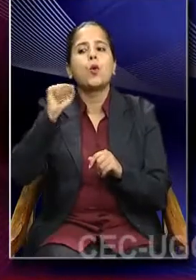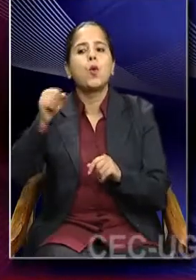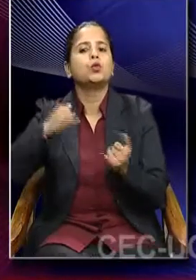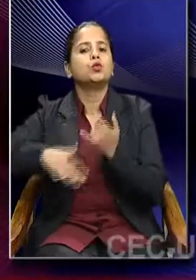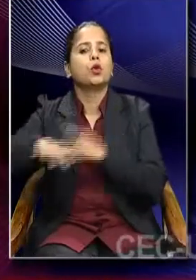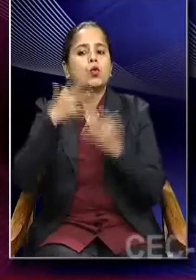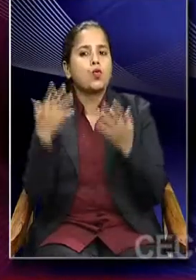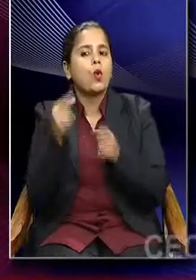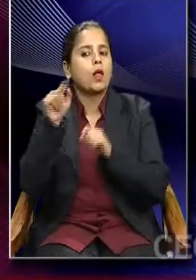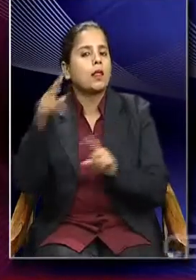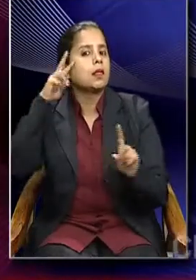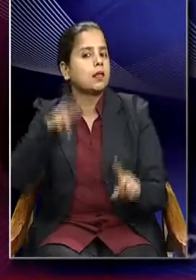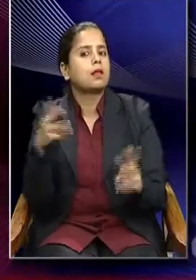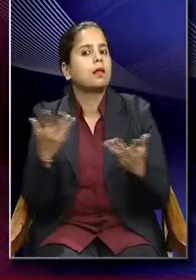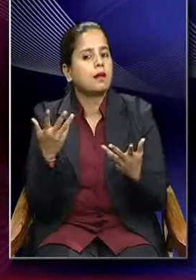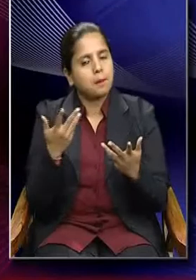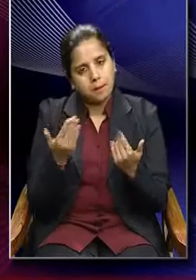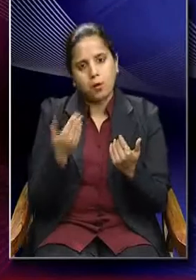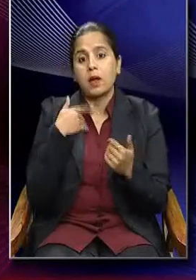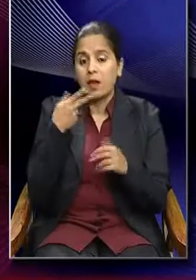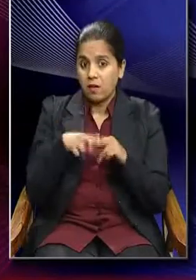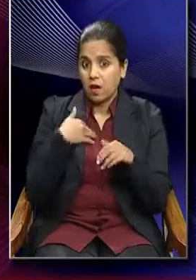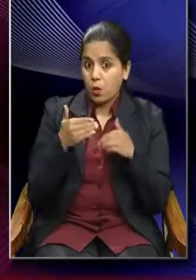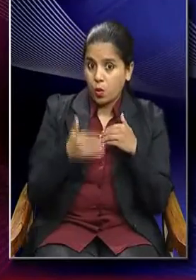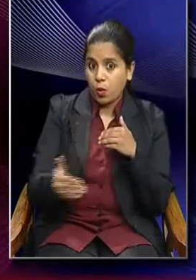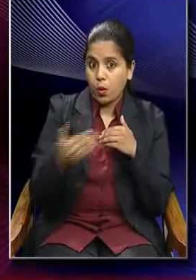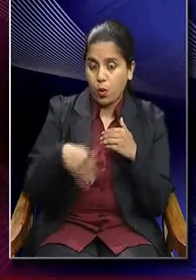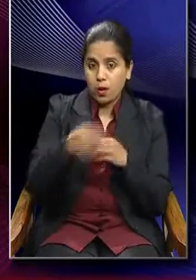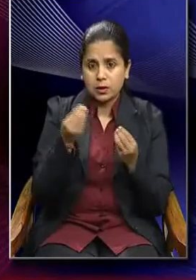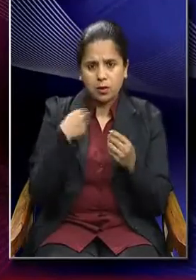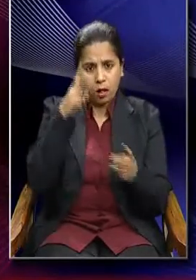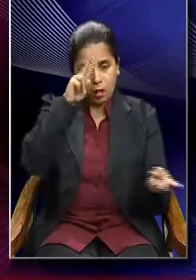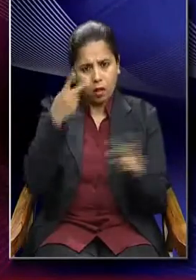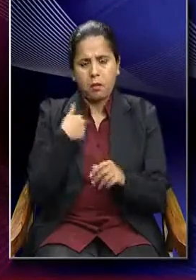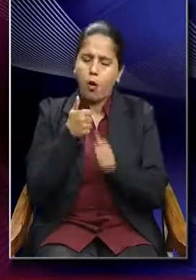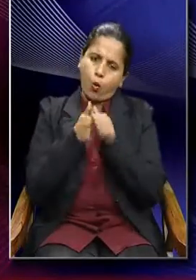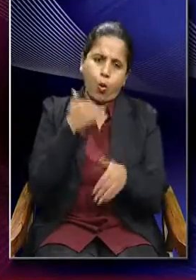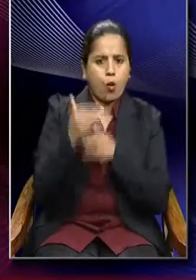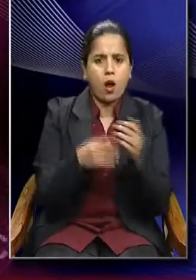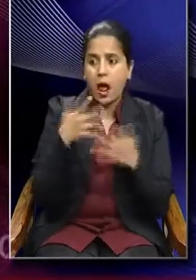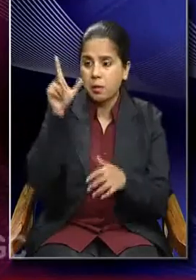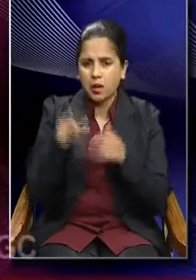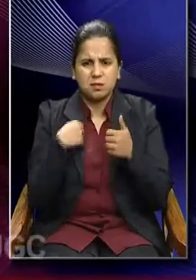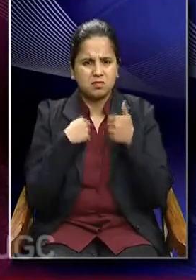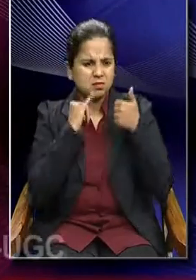So, for instance, if we continue to go by certain myths and nobody critiques it, then the